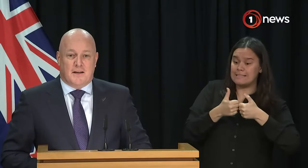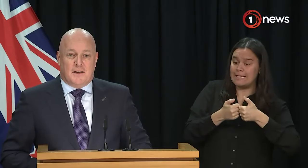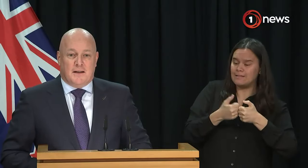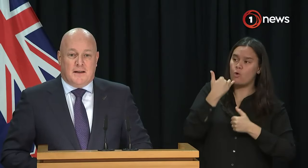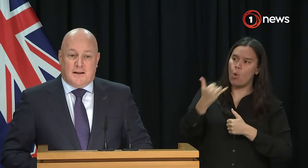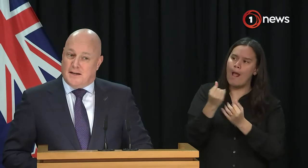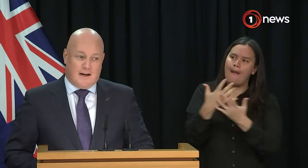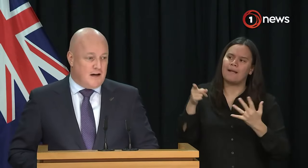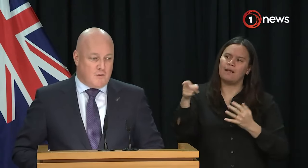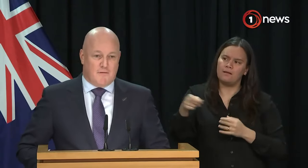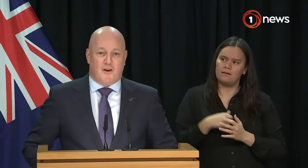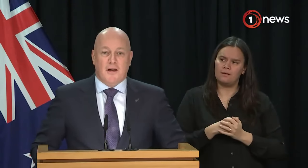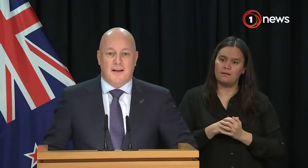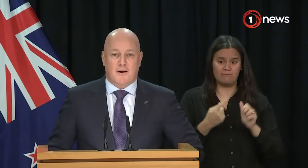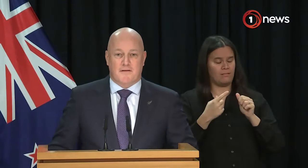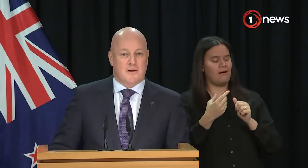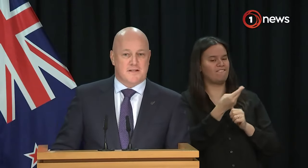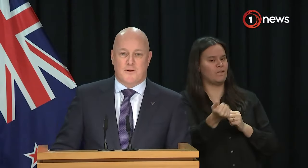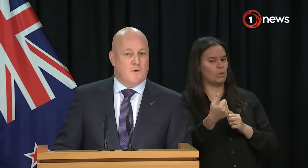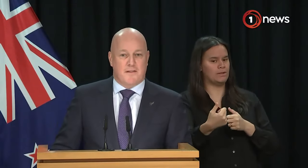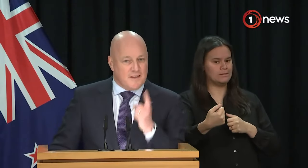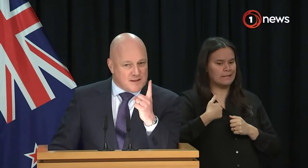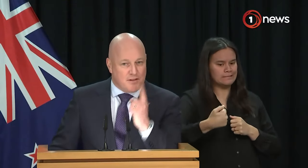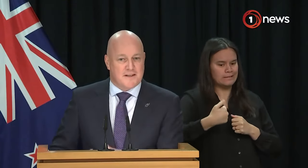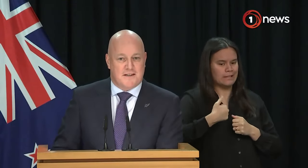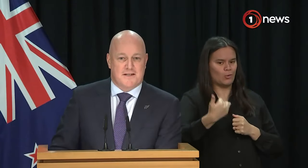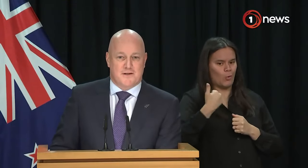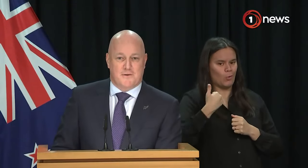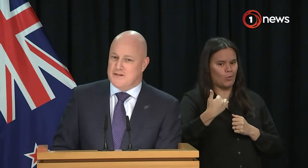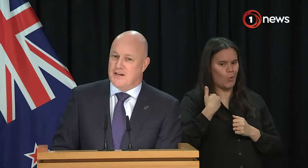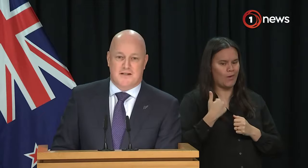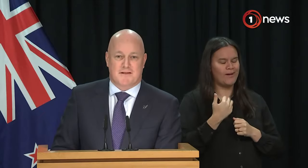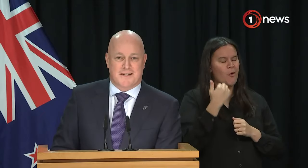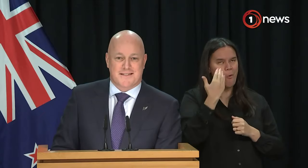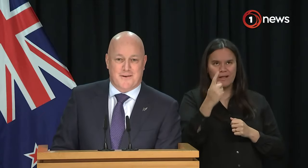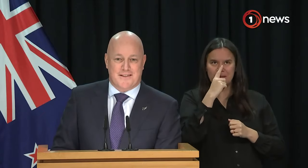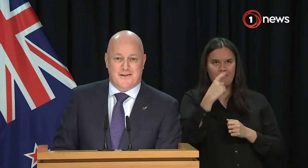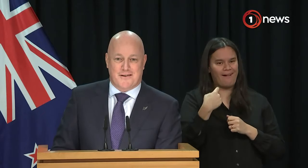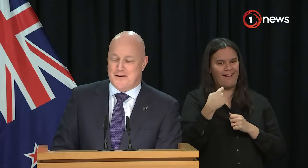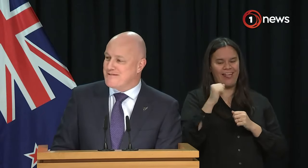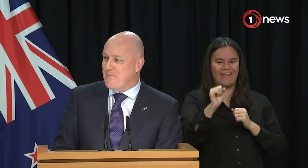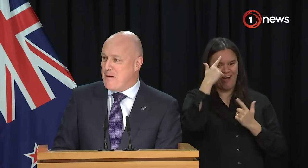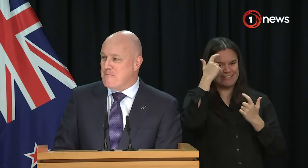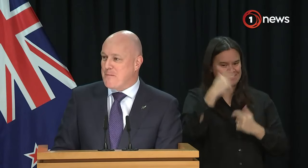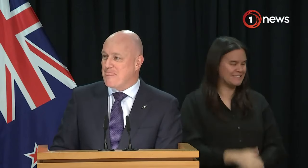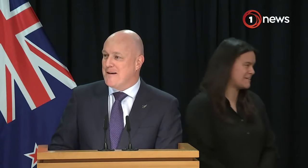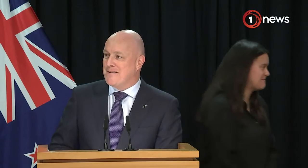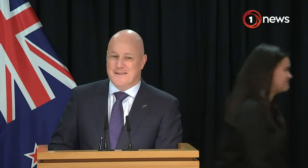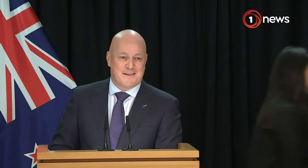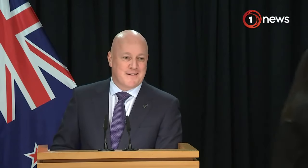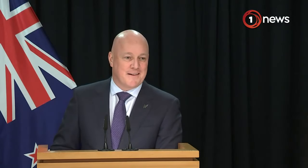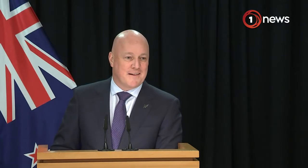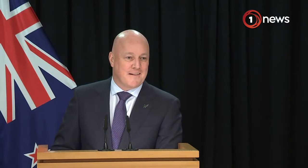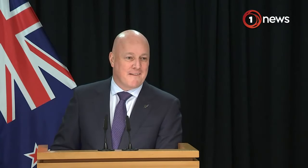from punters about various different parts of policy? Quite a few, quite a few, because there's always one thing that someone thinks I need to do that would just change everything. So there's a lot of those. Have